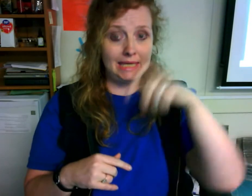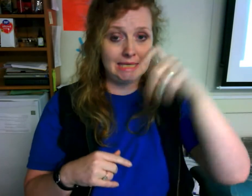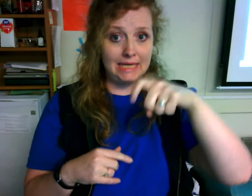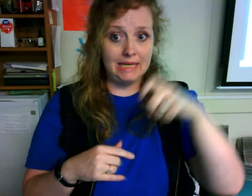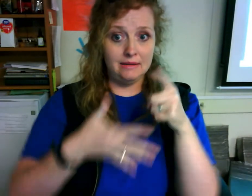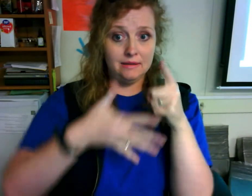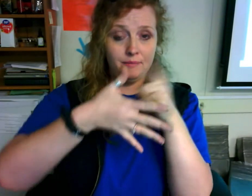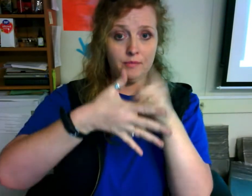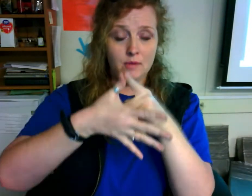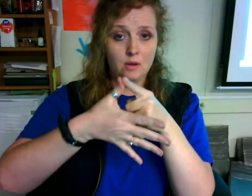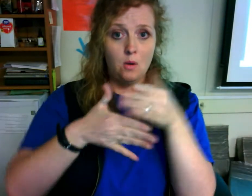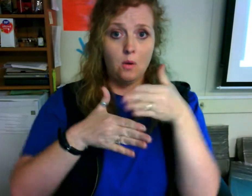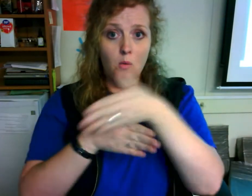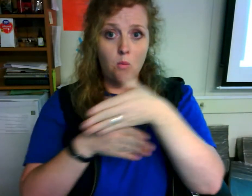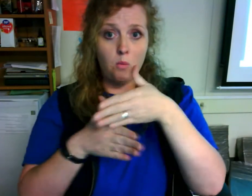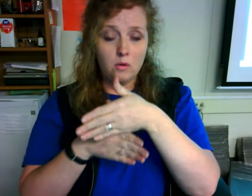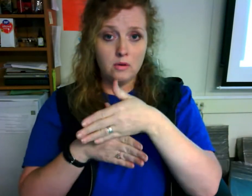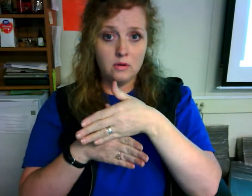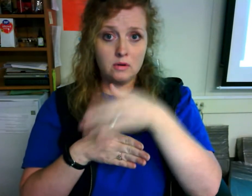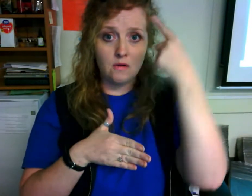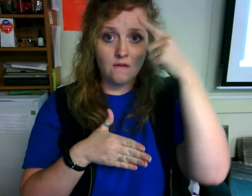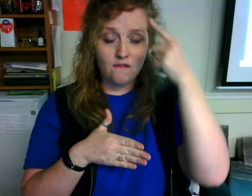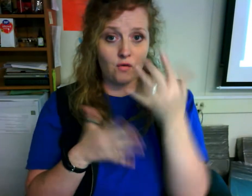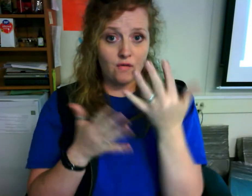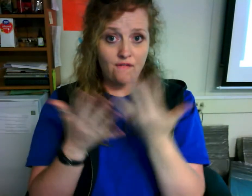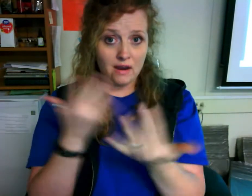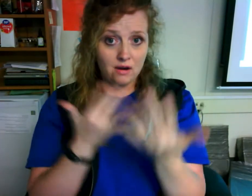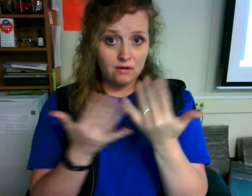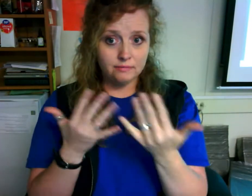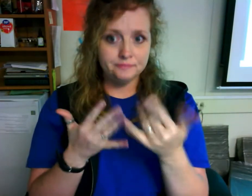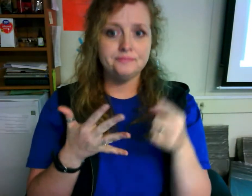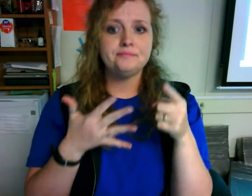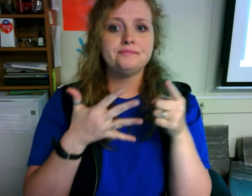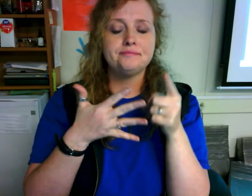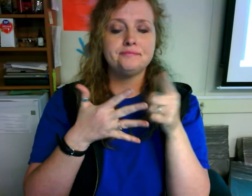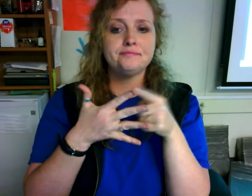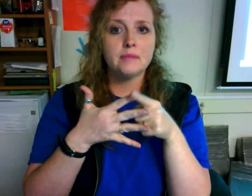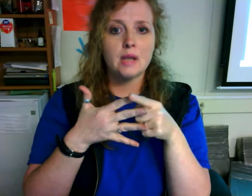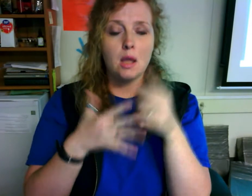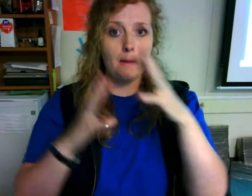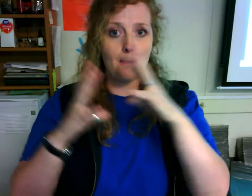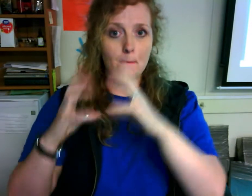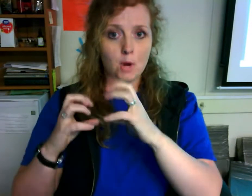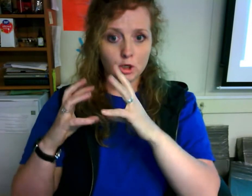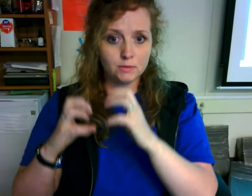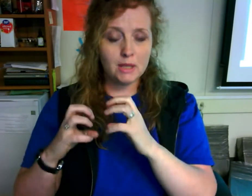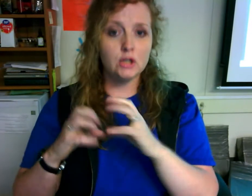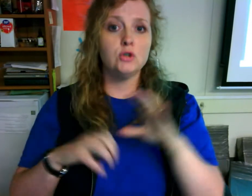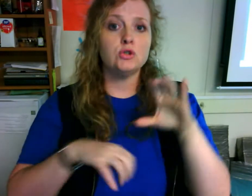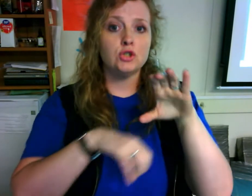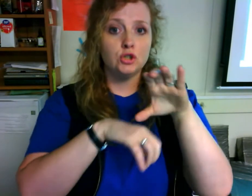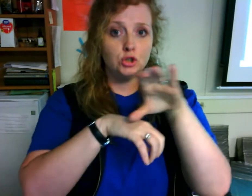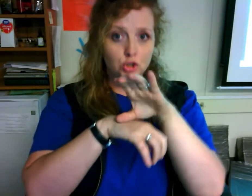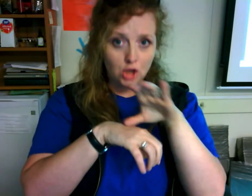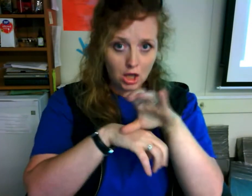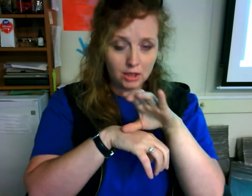need wood for fire marshmallows chocolate